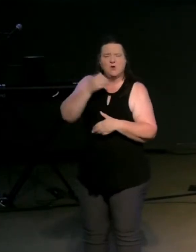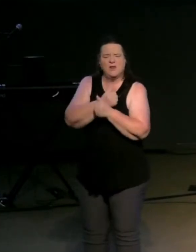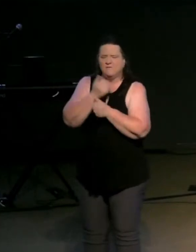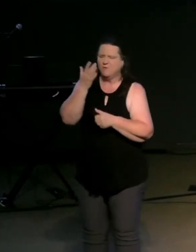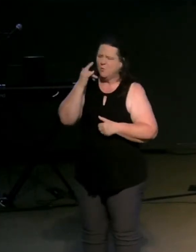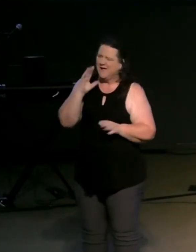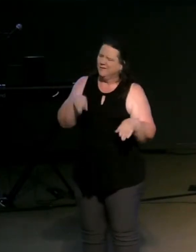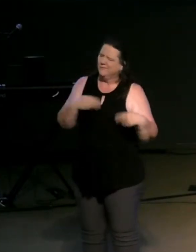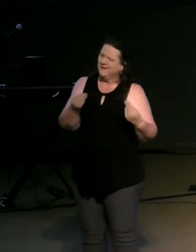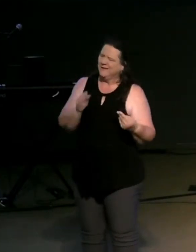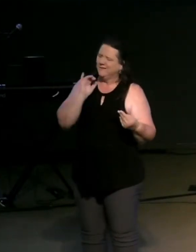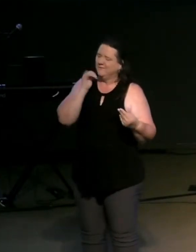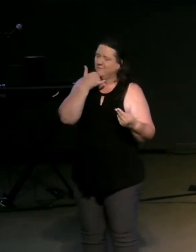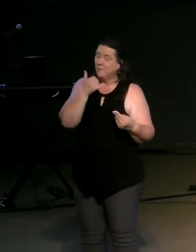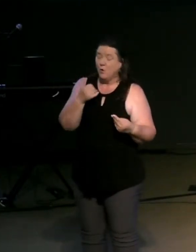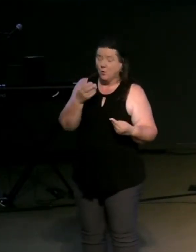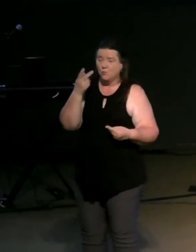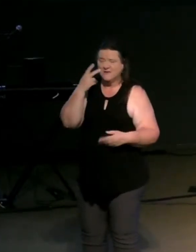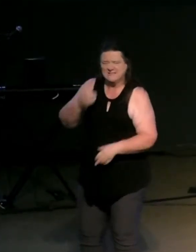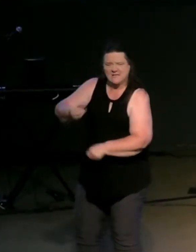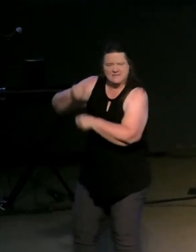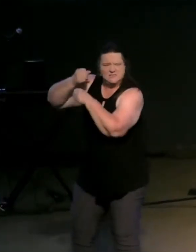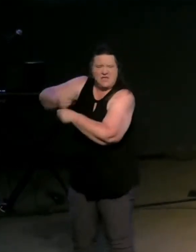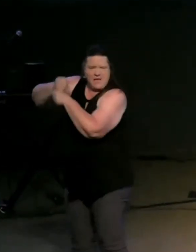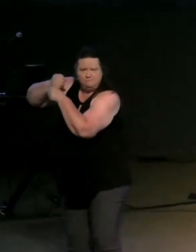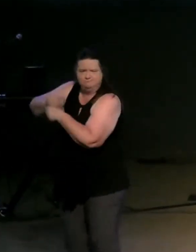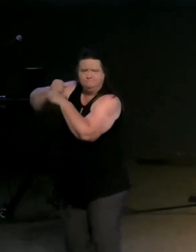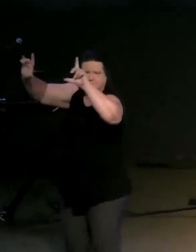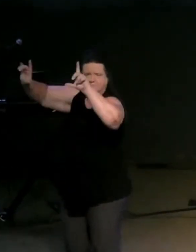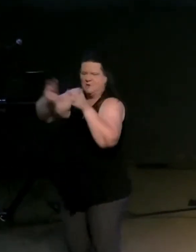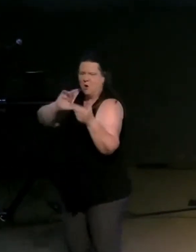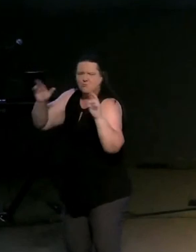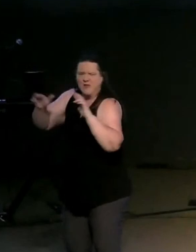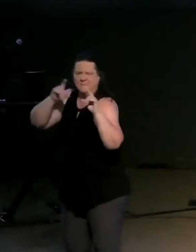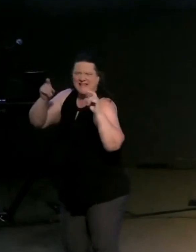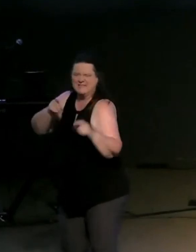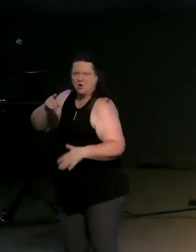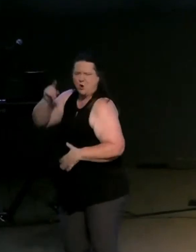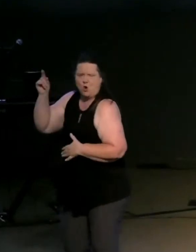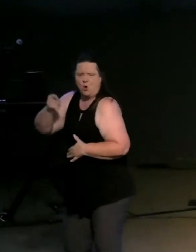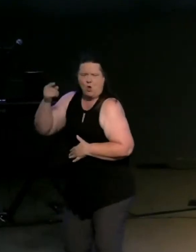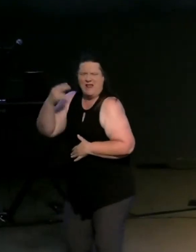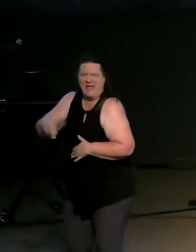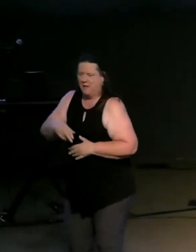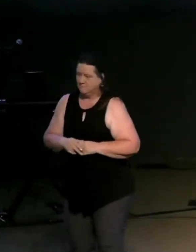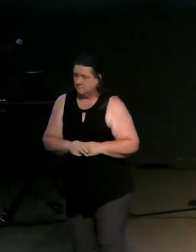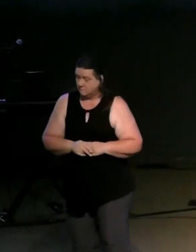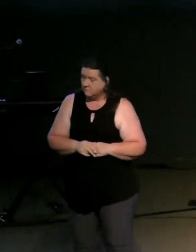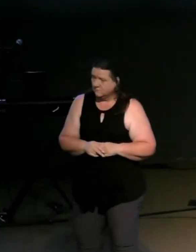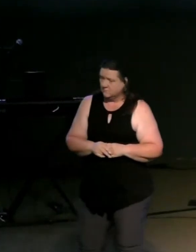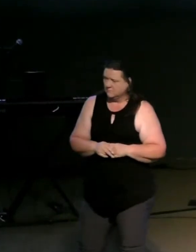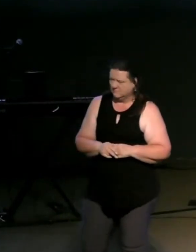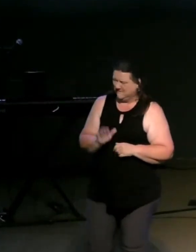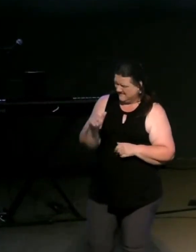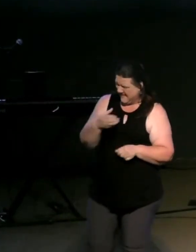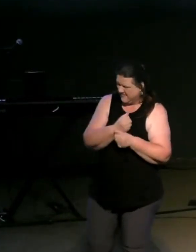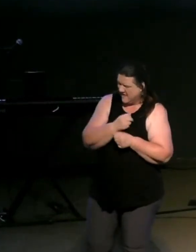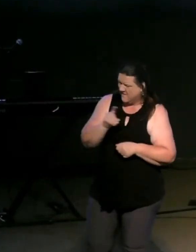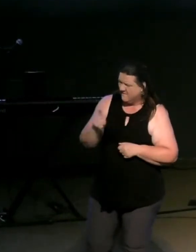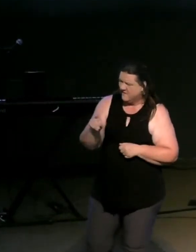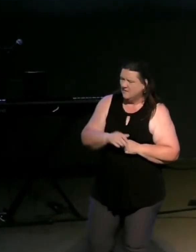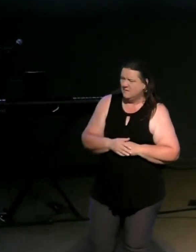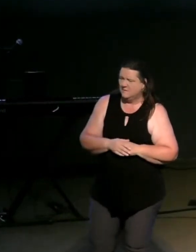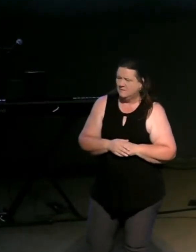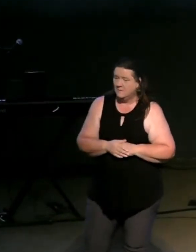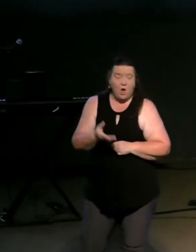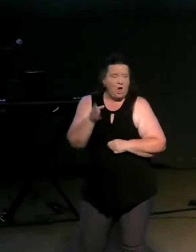uh held up in the street still today that say things such as repent sinner or go to hell or or god hates you